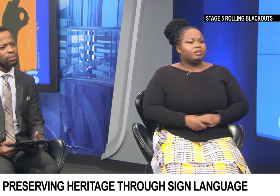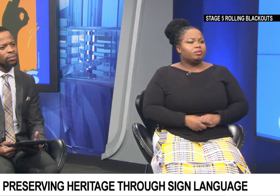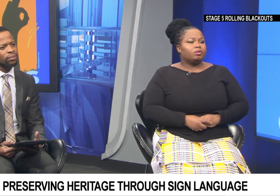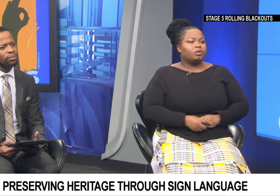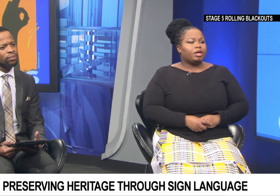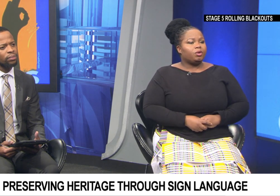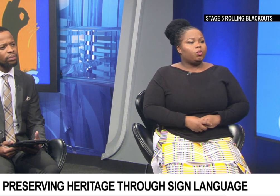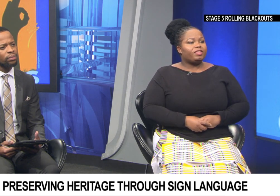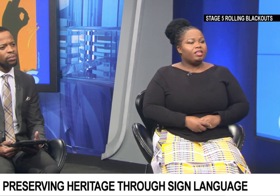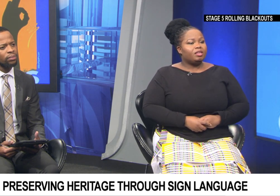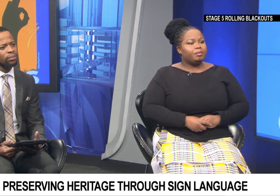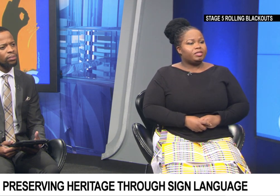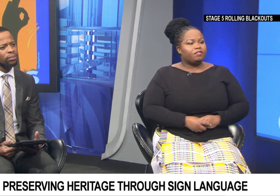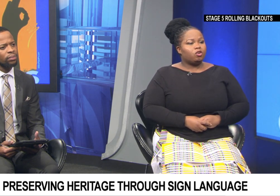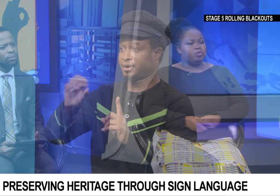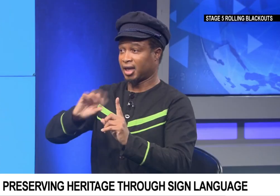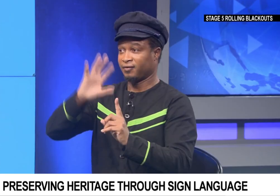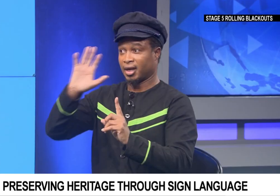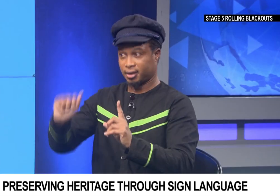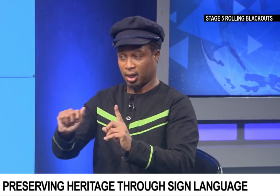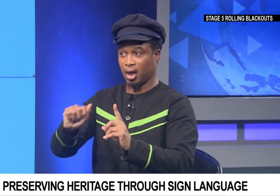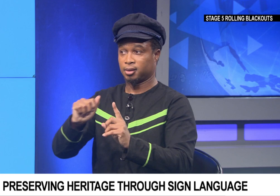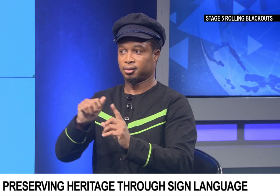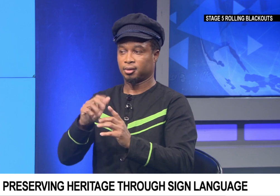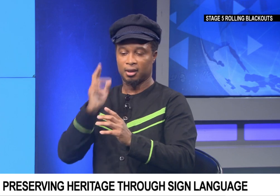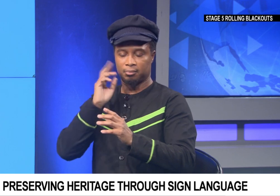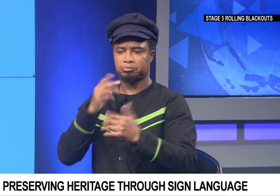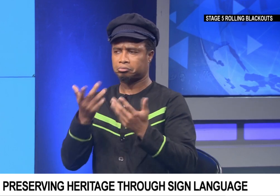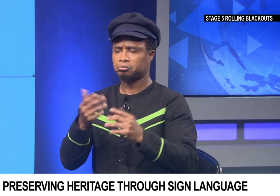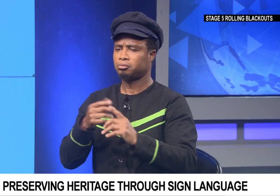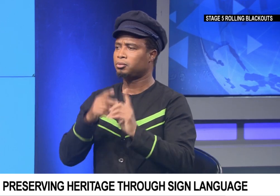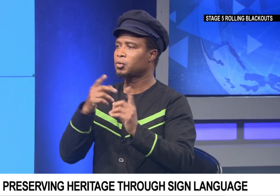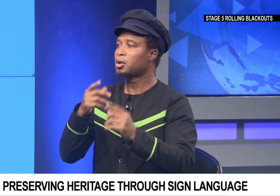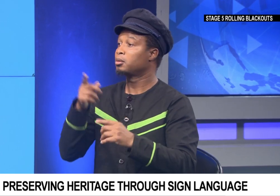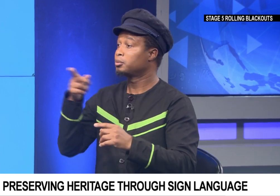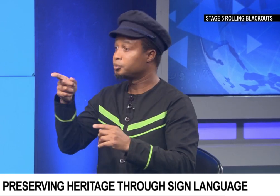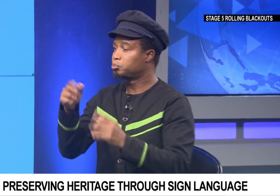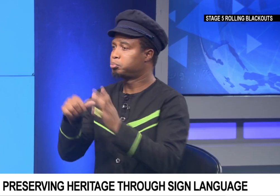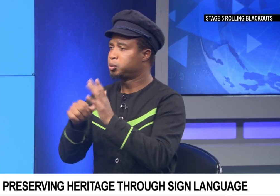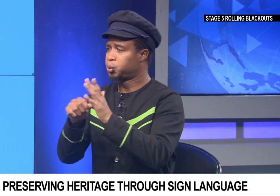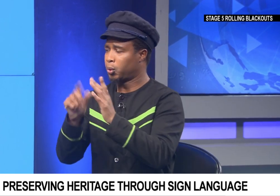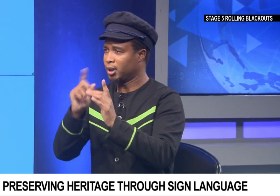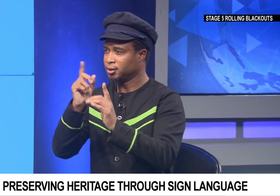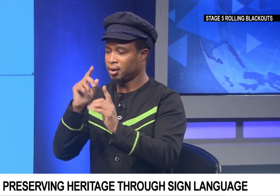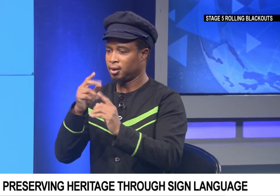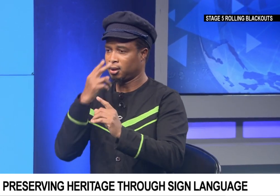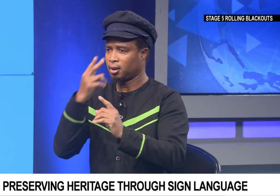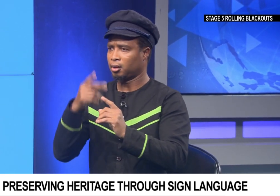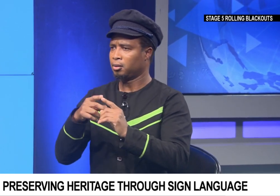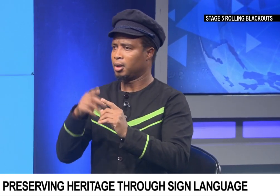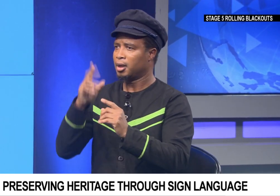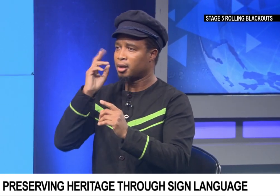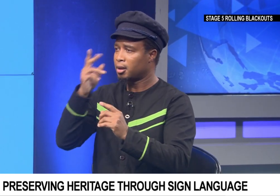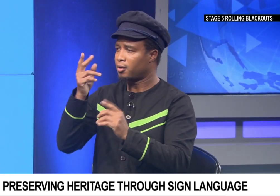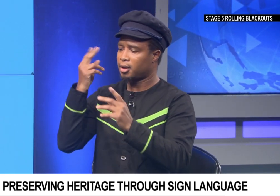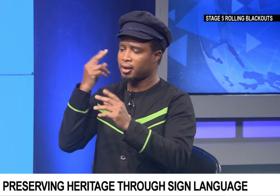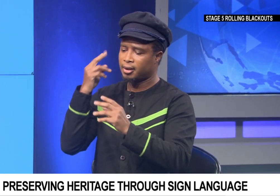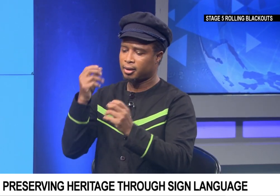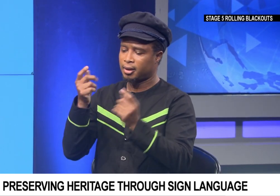Okay. Within the deaf communities, I mean, we've got nine provinces in South Africa. In all provinces, I think the most important thing,